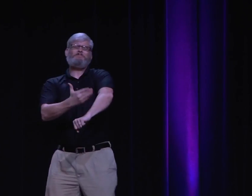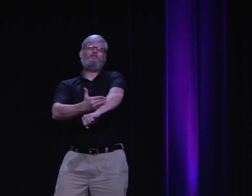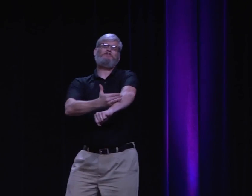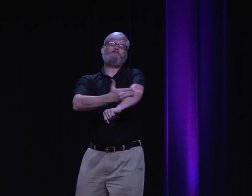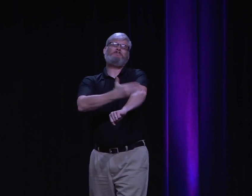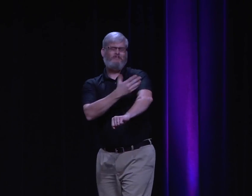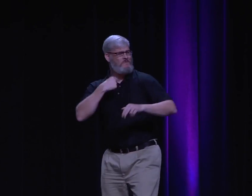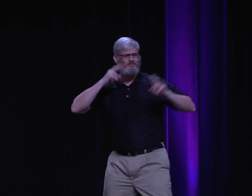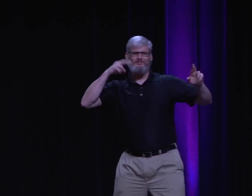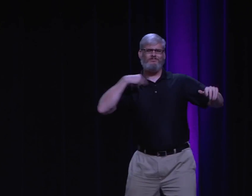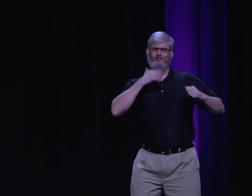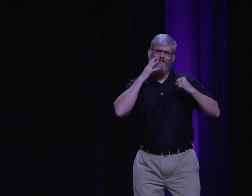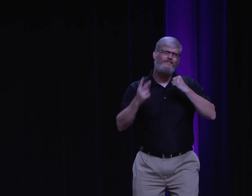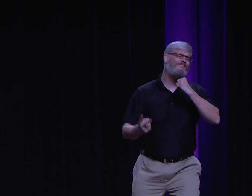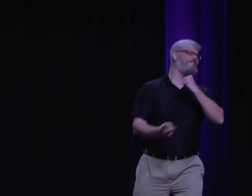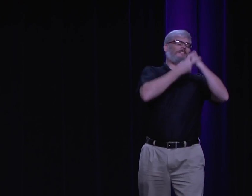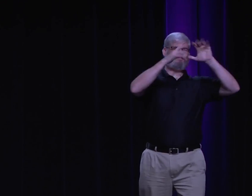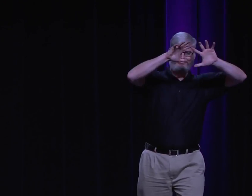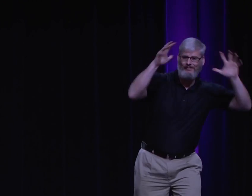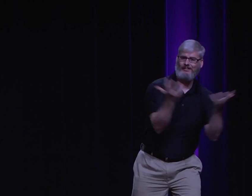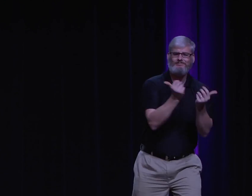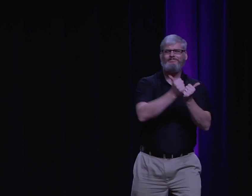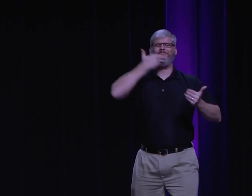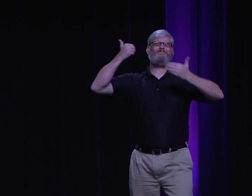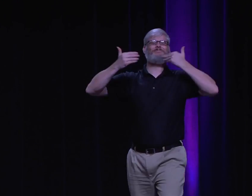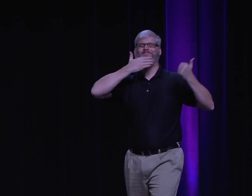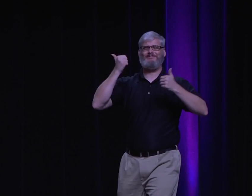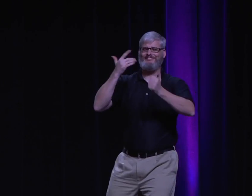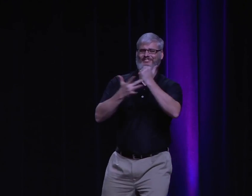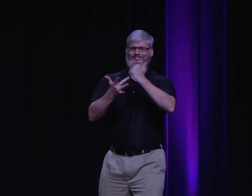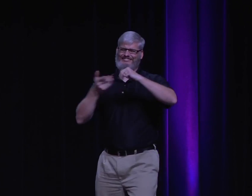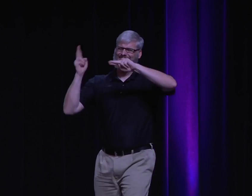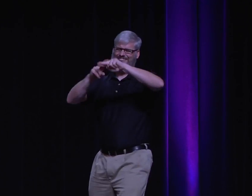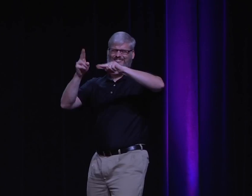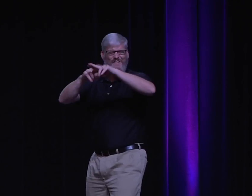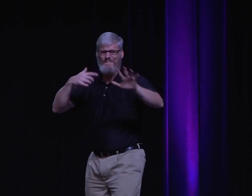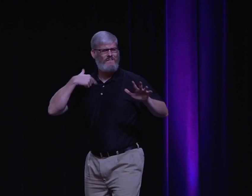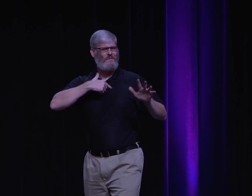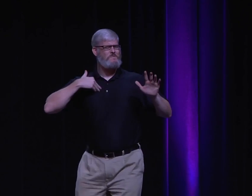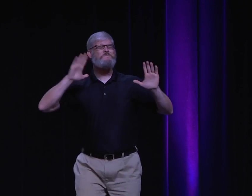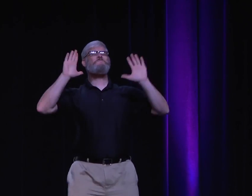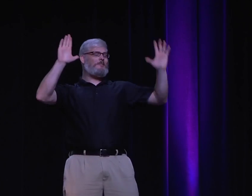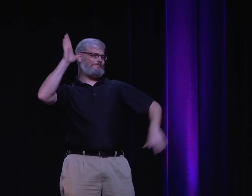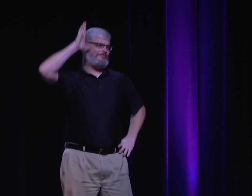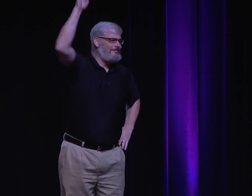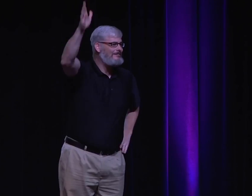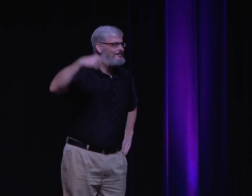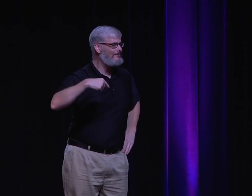When you tell them that technology is coming, that this technology will improve your life, it will improve things for the better, that